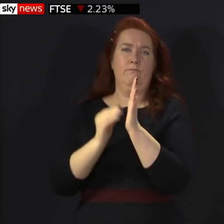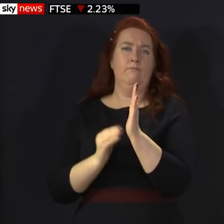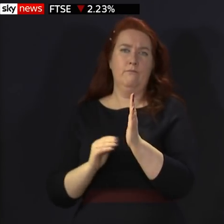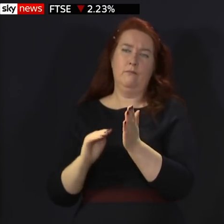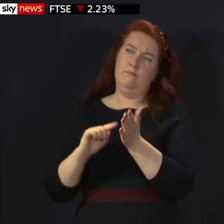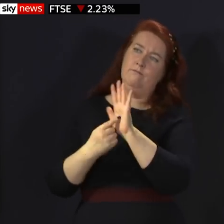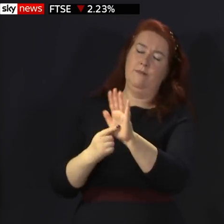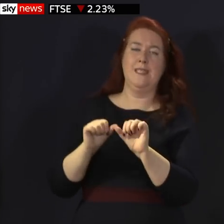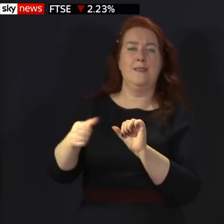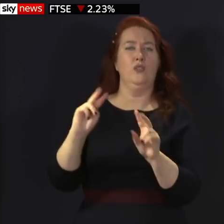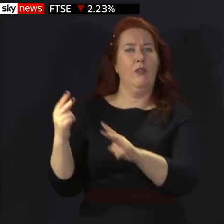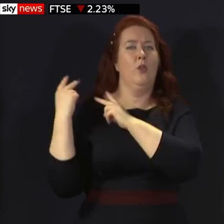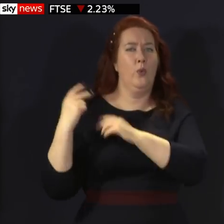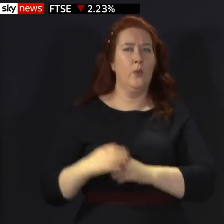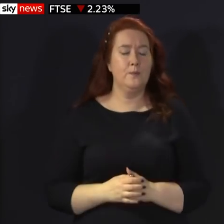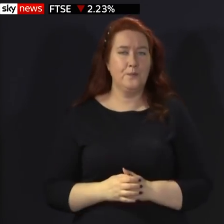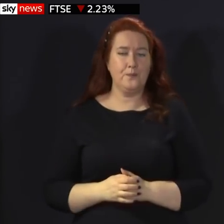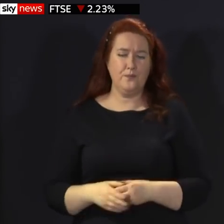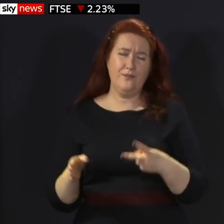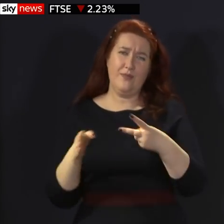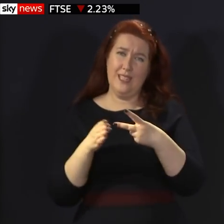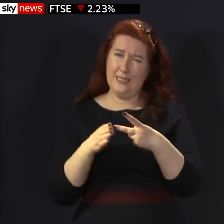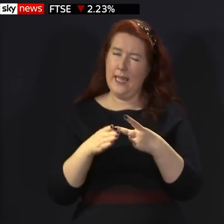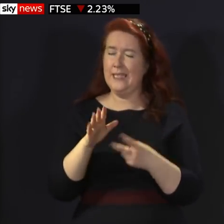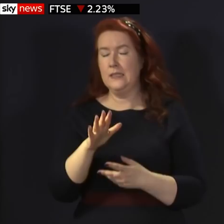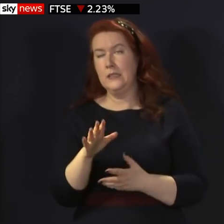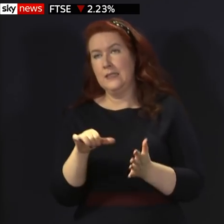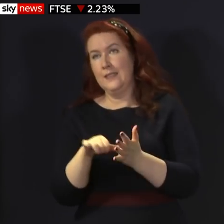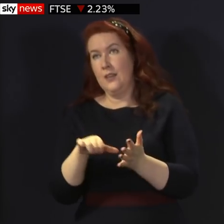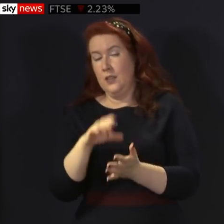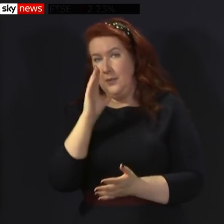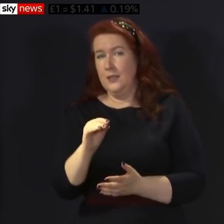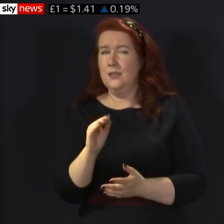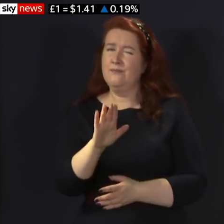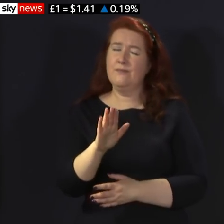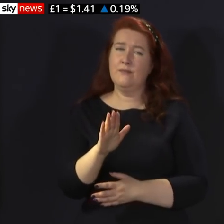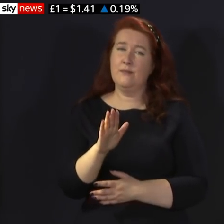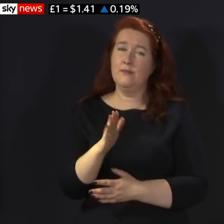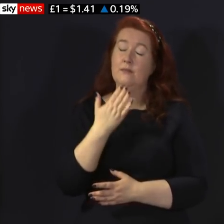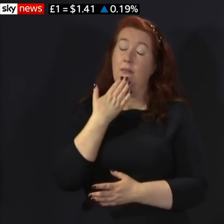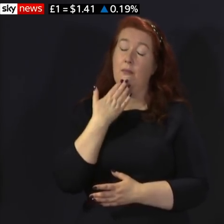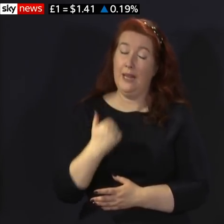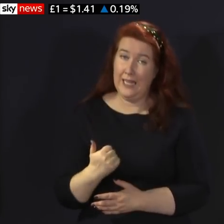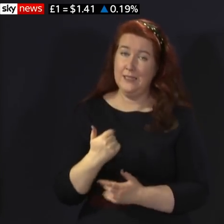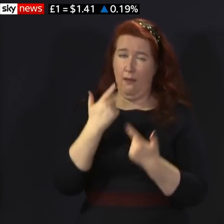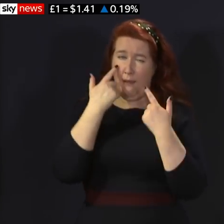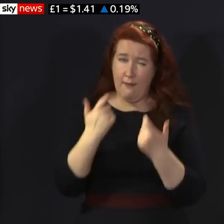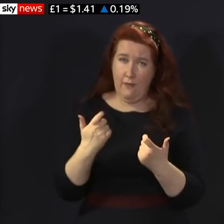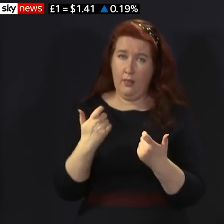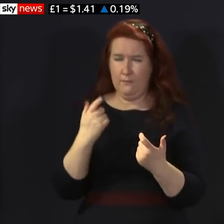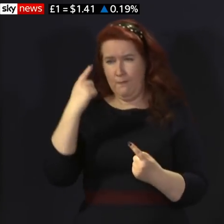review point. And secondly, and this is perhaps the more difficult point, please use careful judgment.